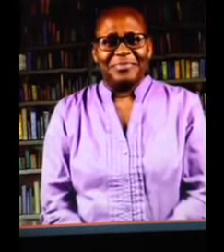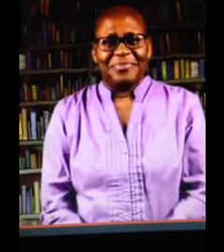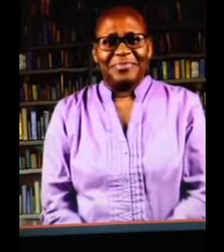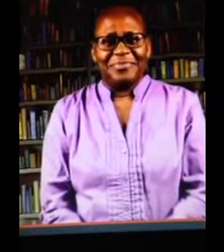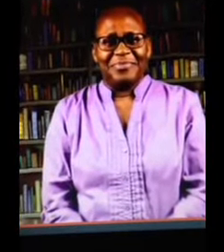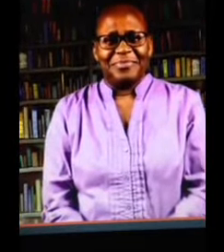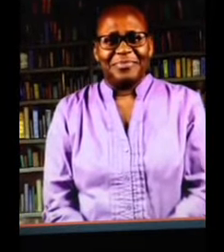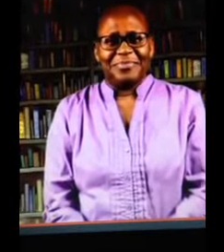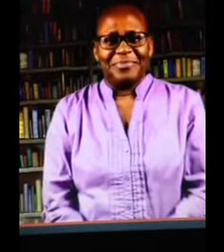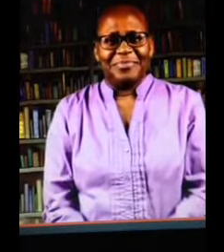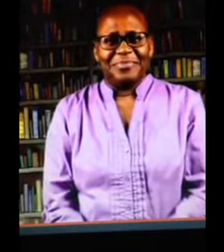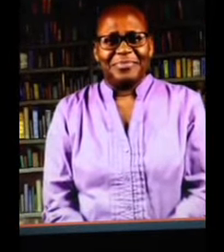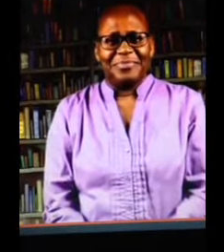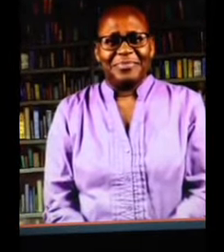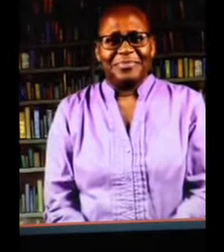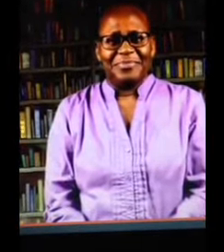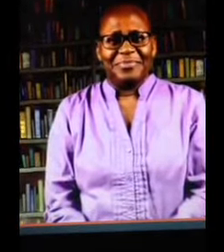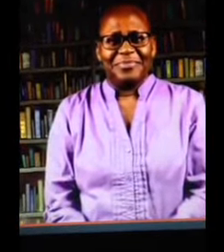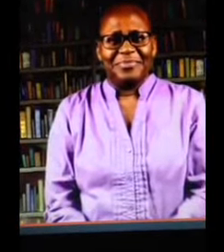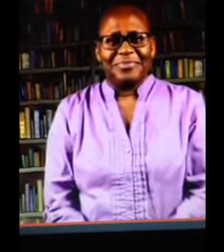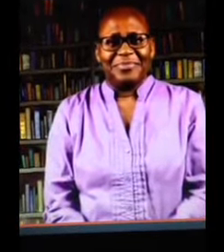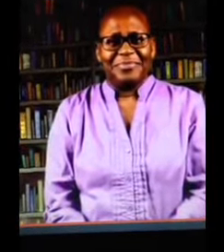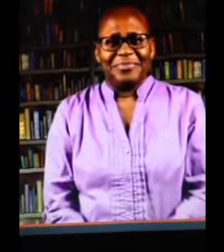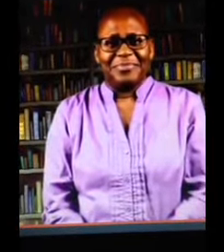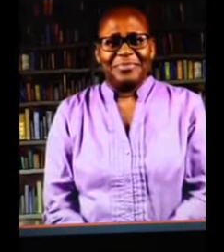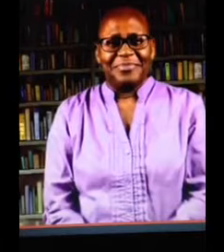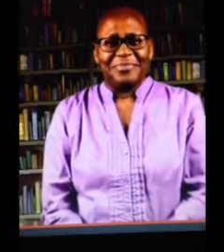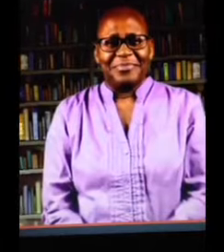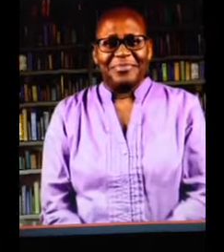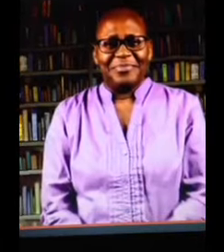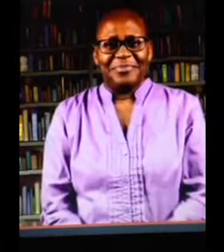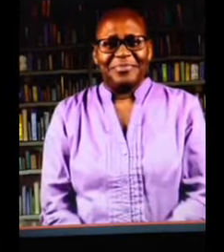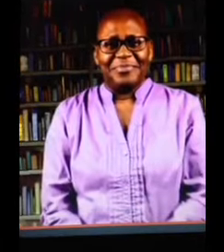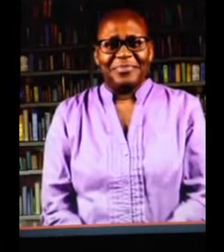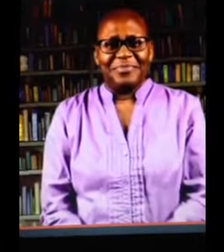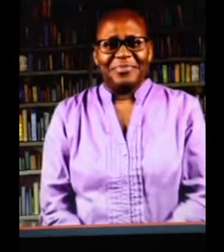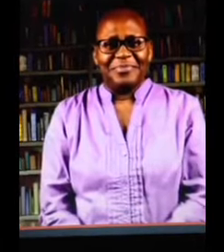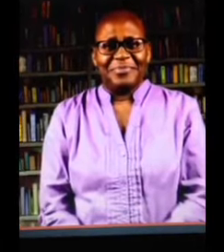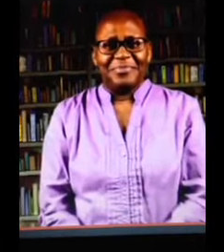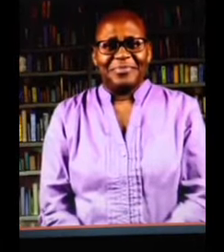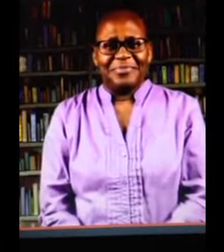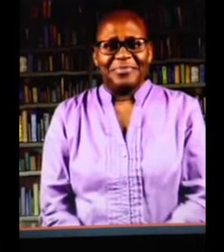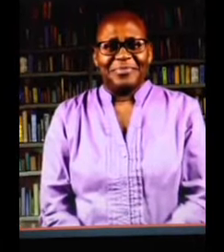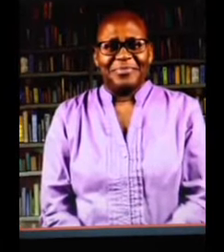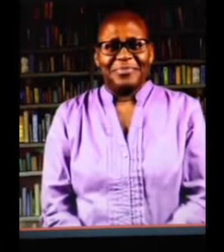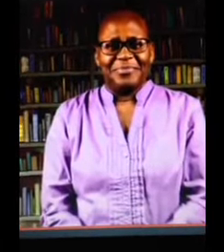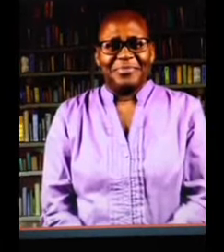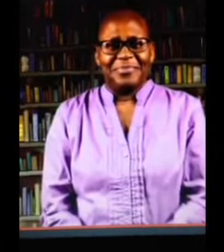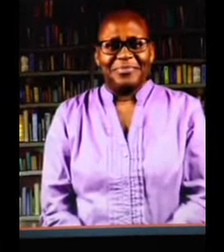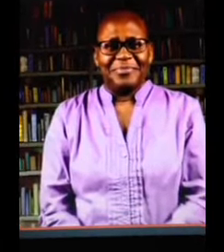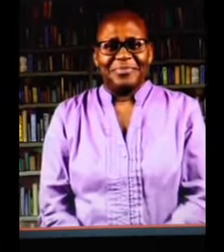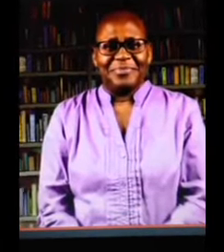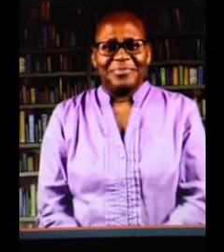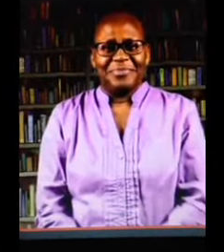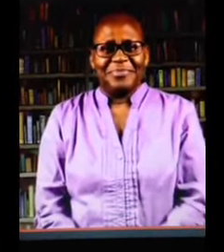but to also listen and tell stories to the children because you never know a difference you can make on someone's life.